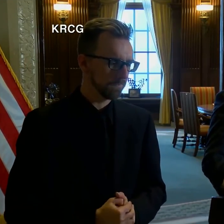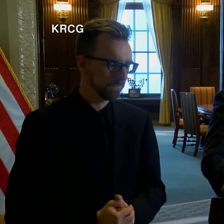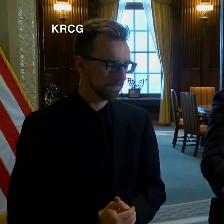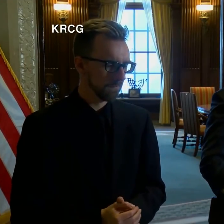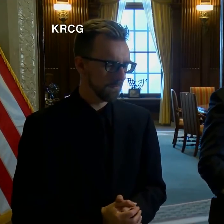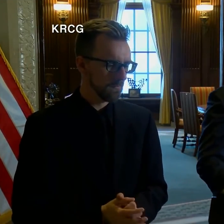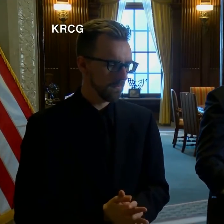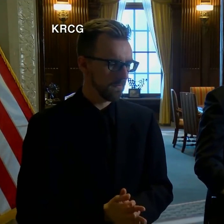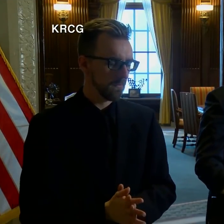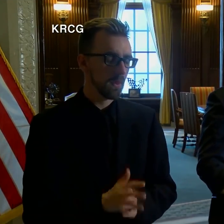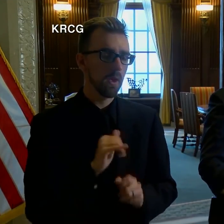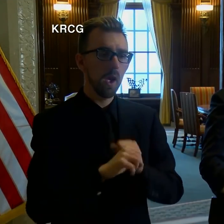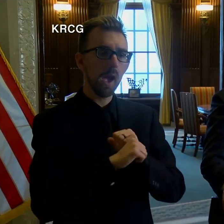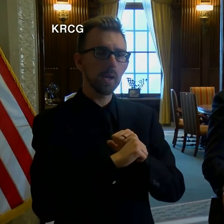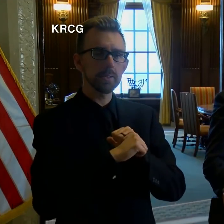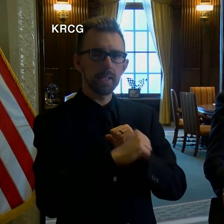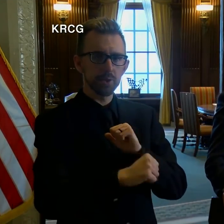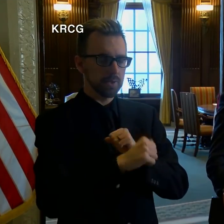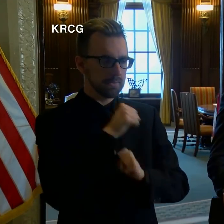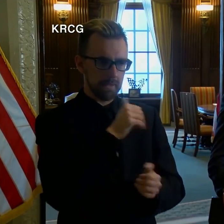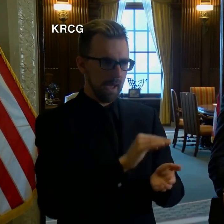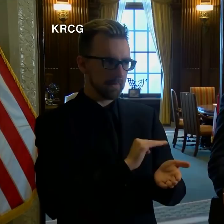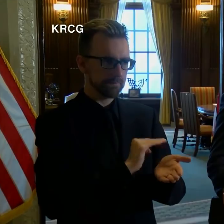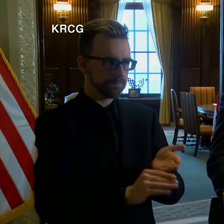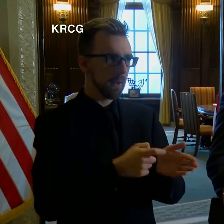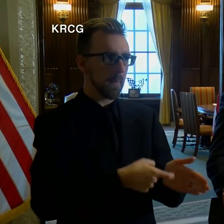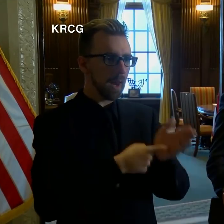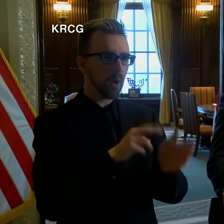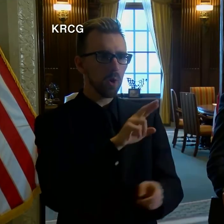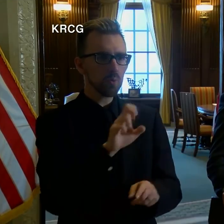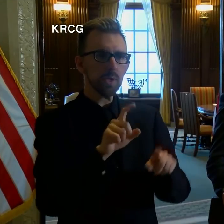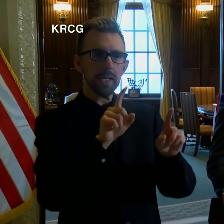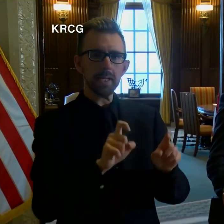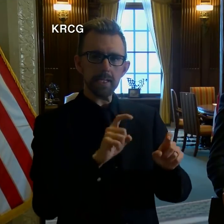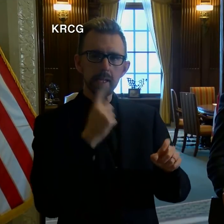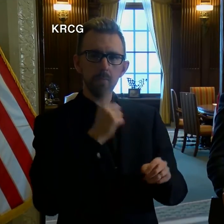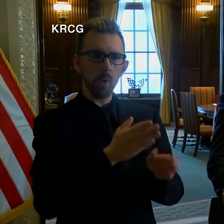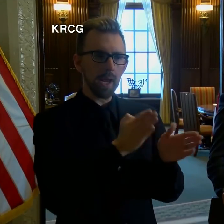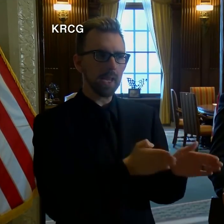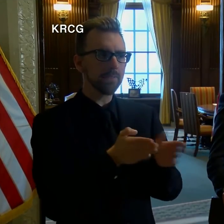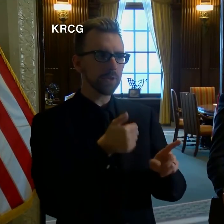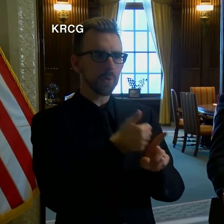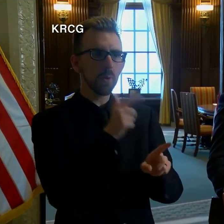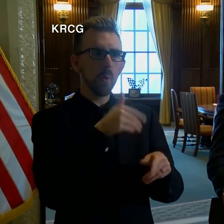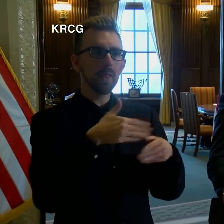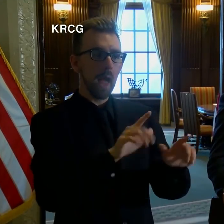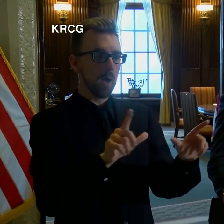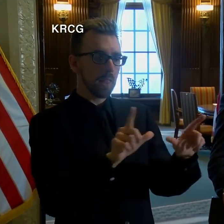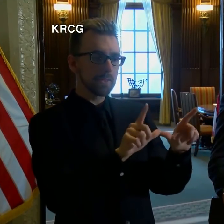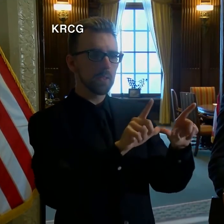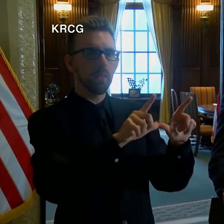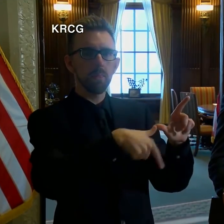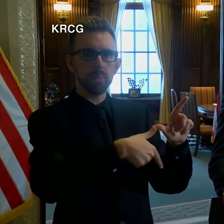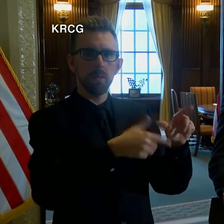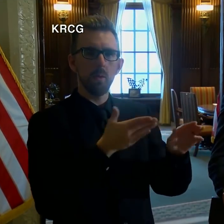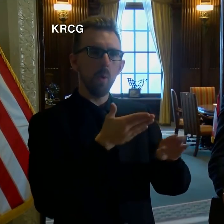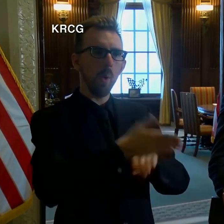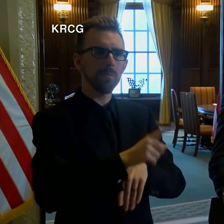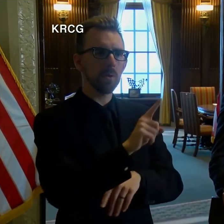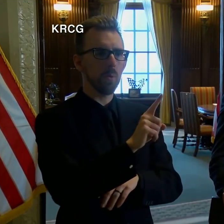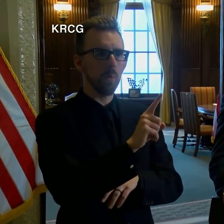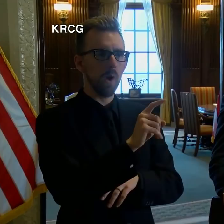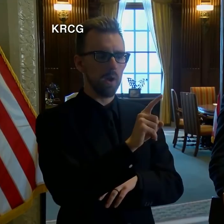The approved extension does not waive the mandatory retesting requirements for persons who have allowed their license to expire for more than